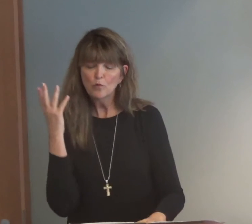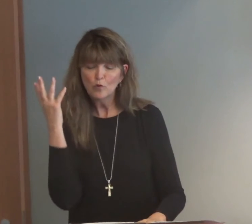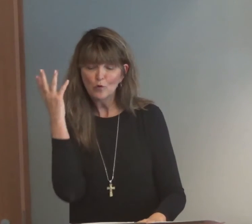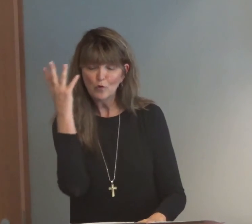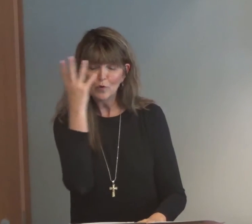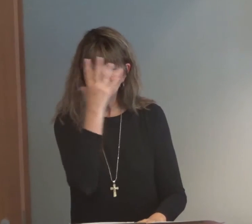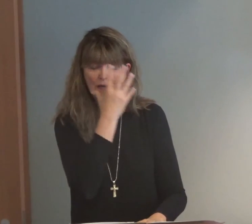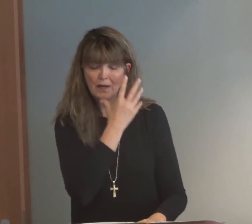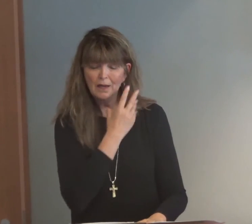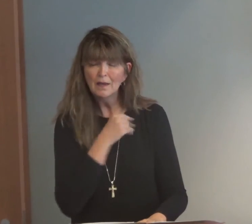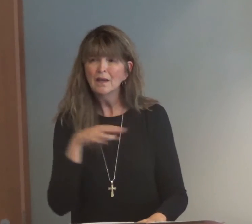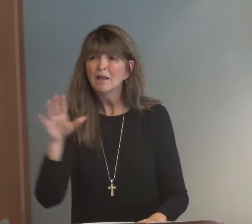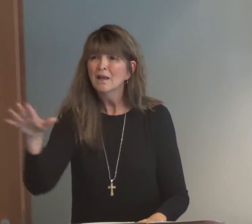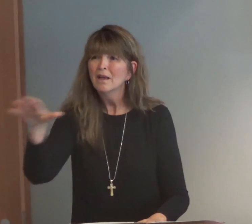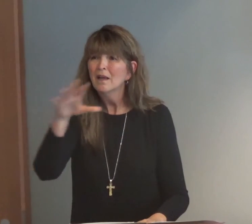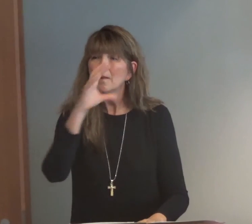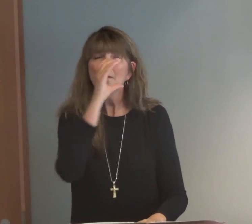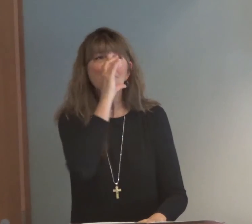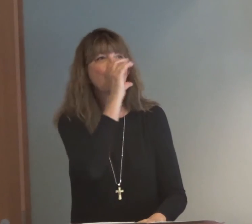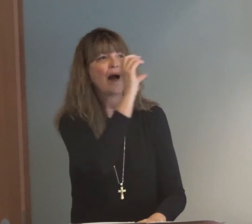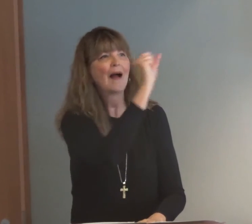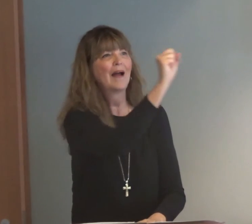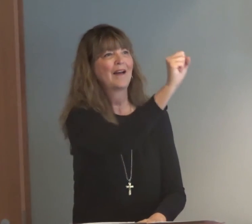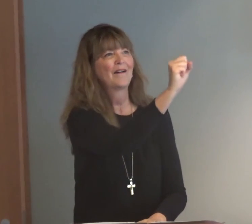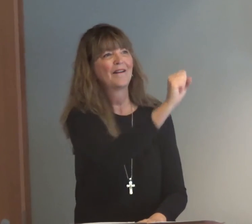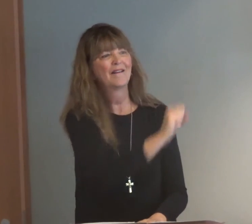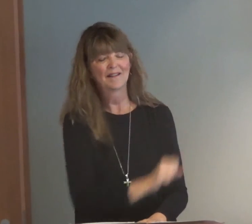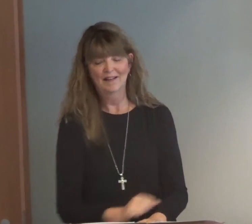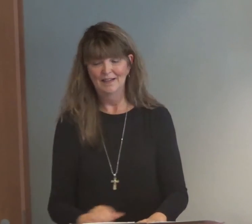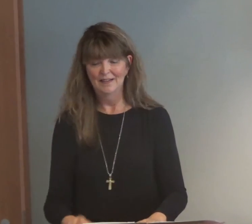Life is beauty. Admire it.